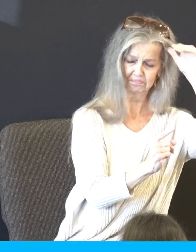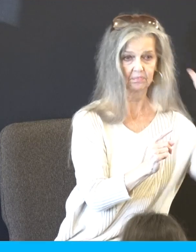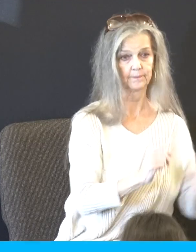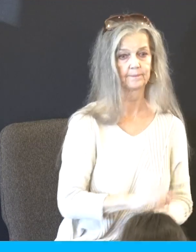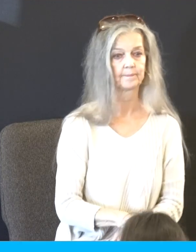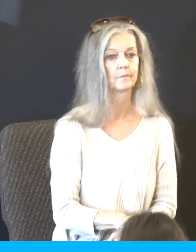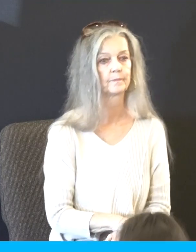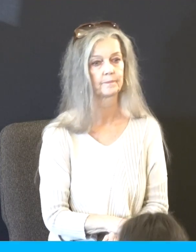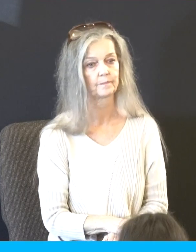Did he not know?